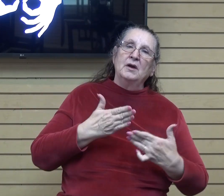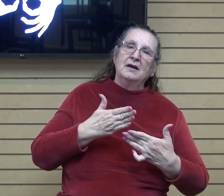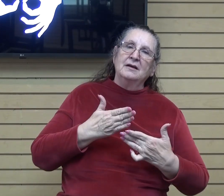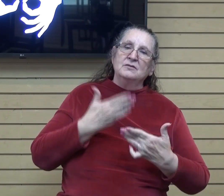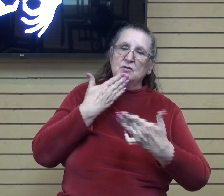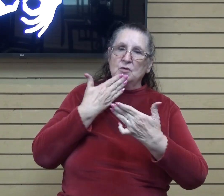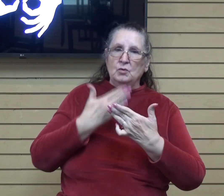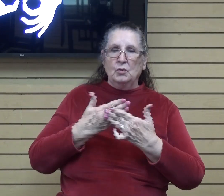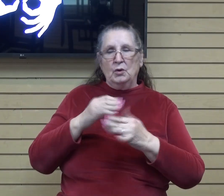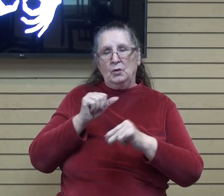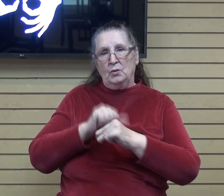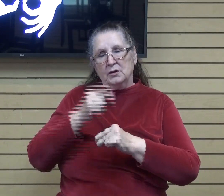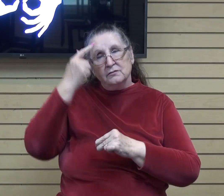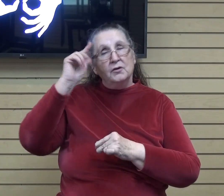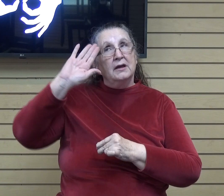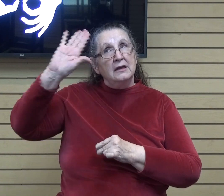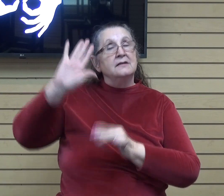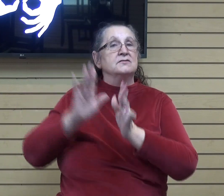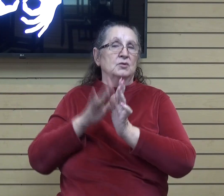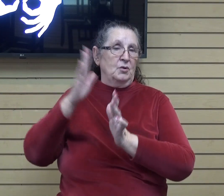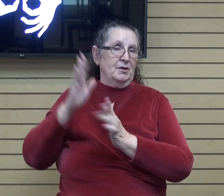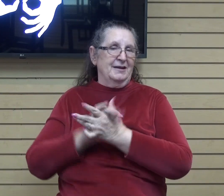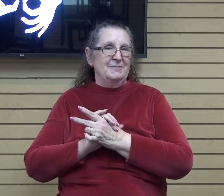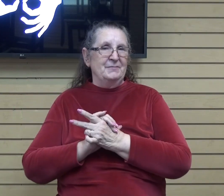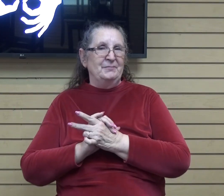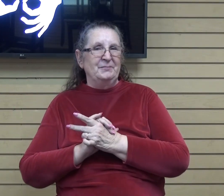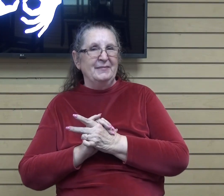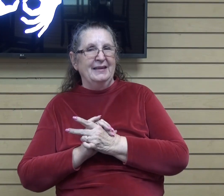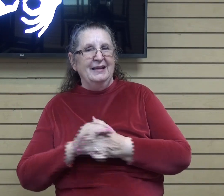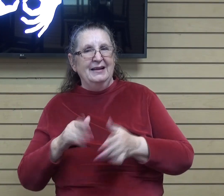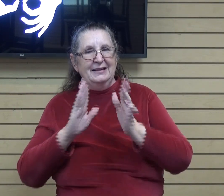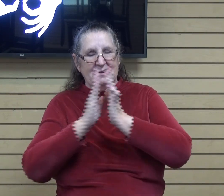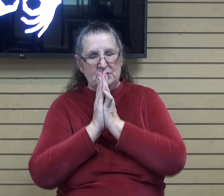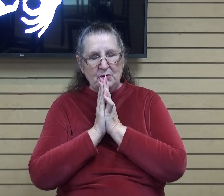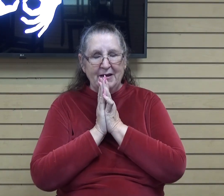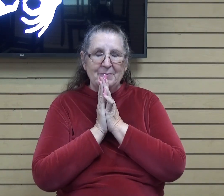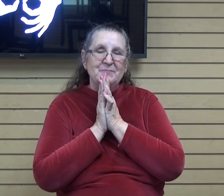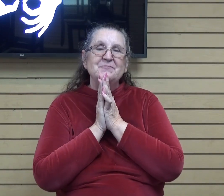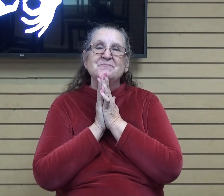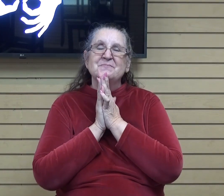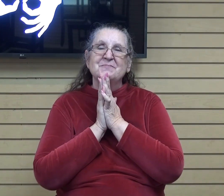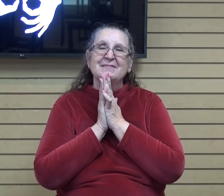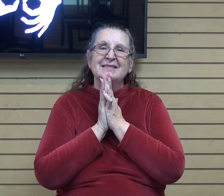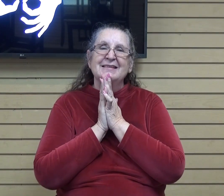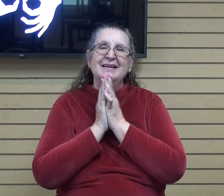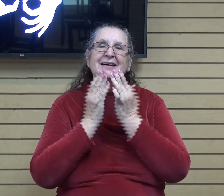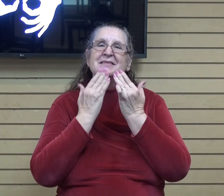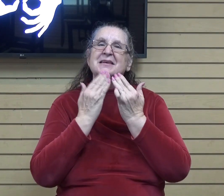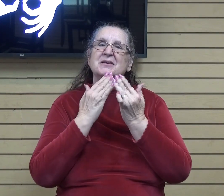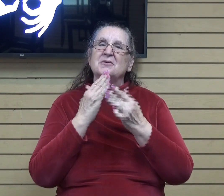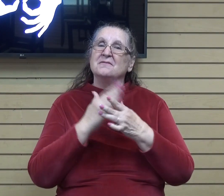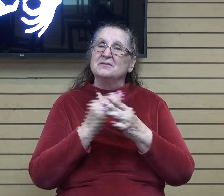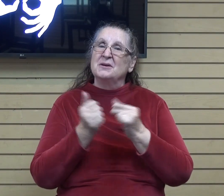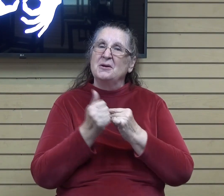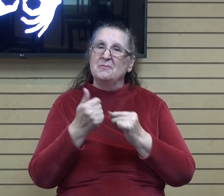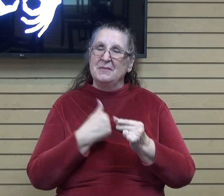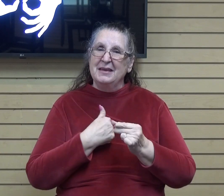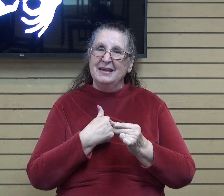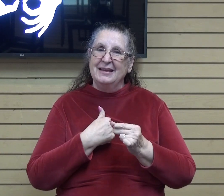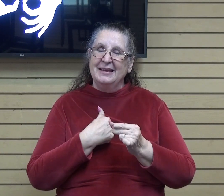works for him. For his glory. So, let's pray. And thank you guys for sharing in this with me.